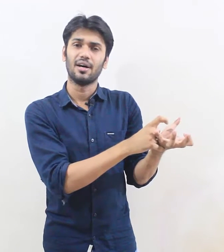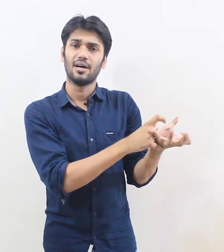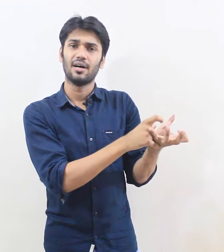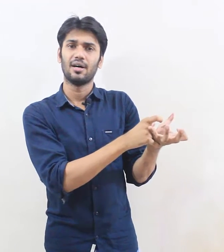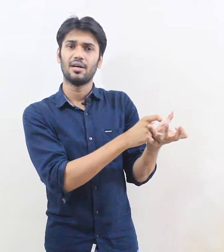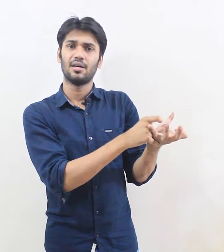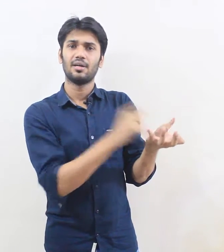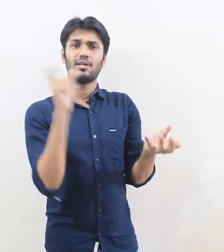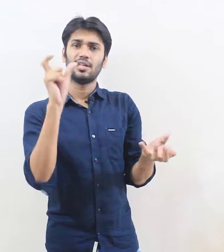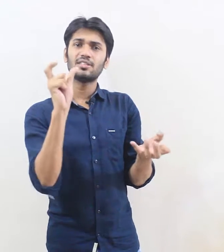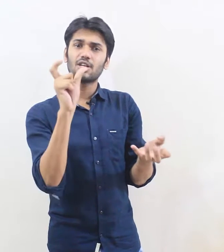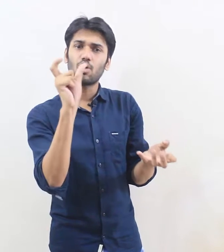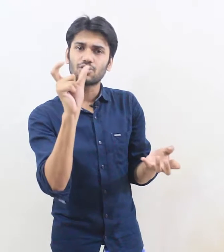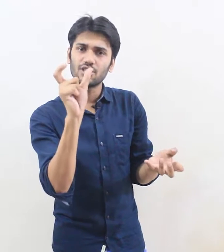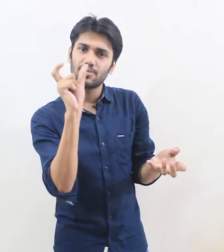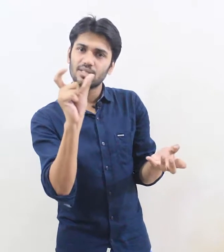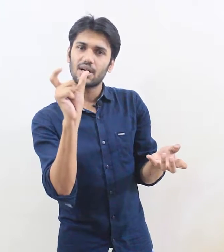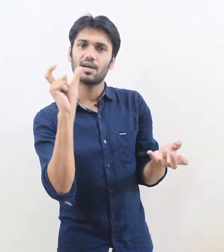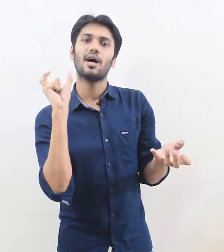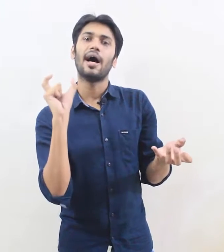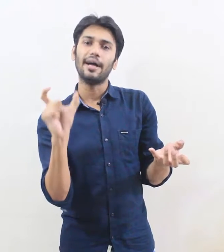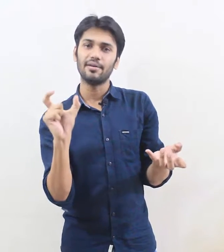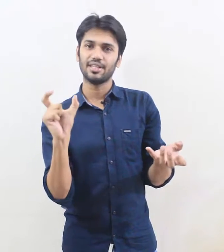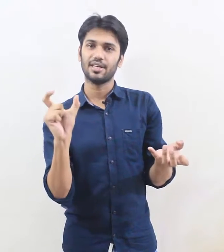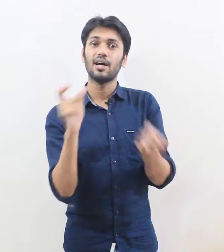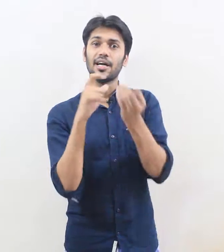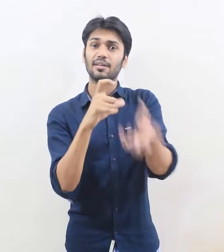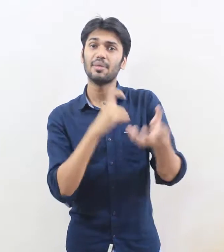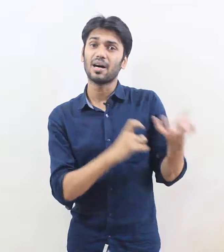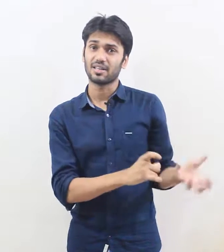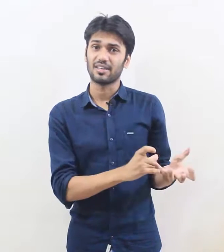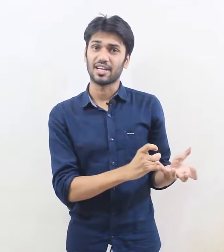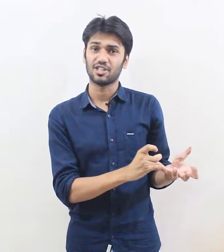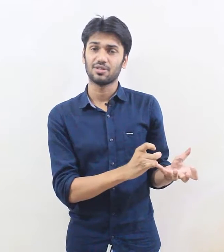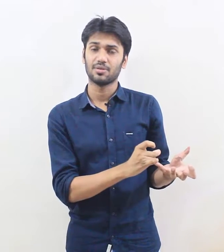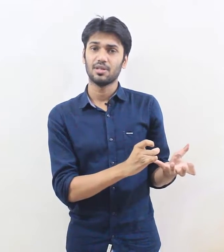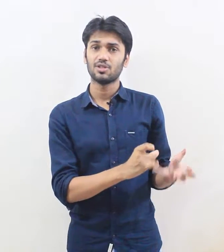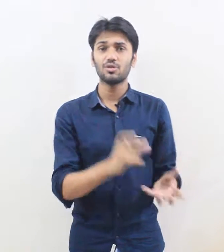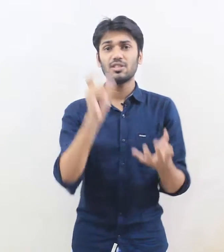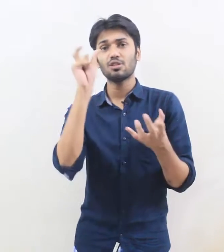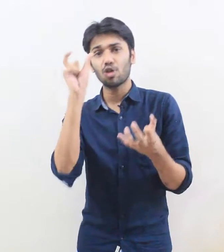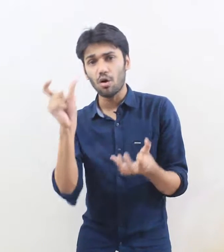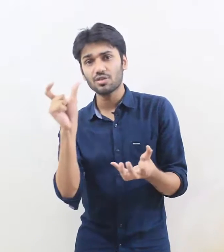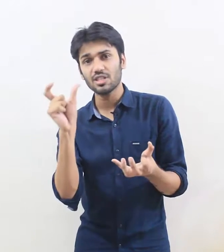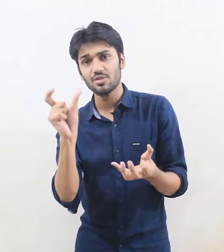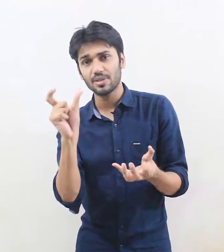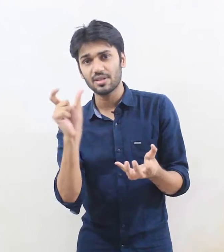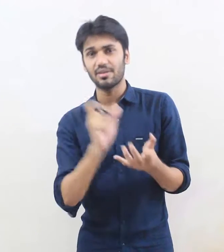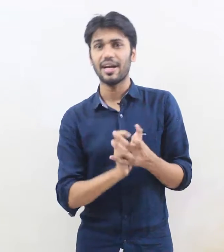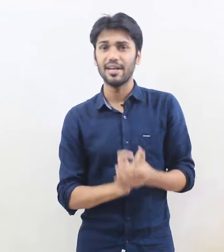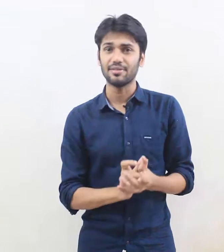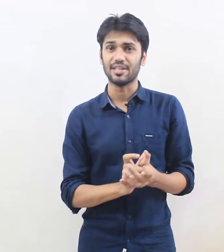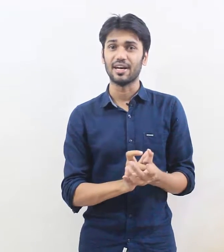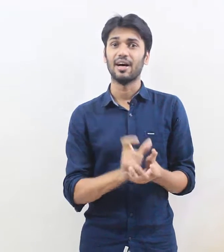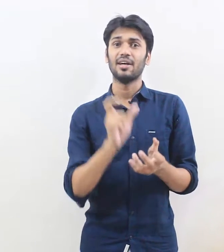it's the Cox's Bazaar area in Bangladesh so this Cox's Bazaar area